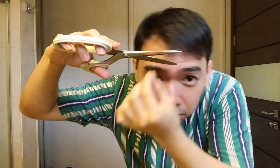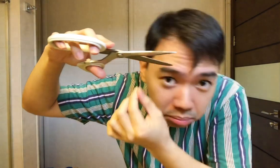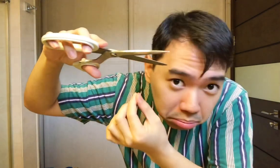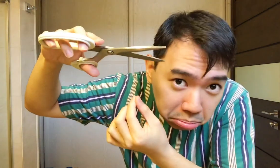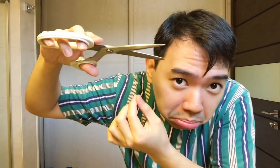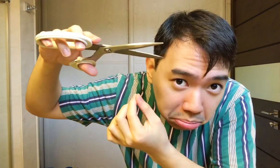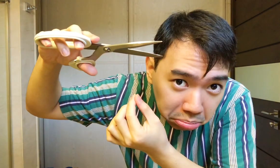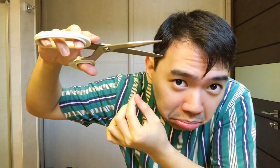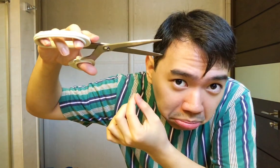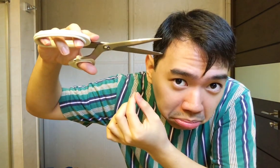now.